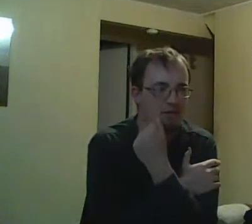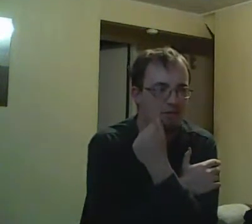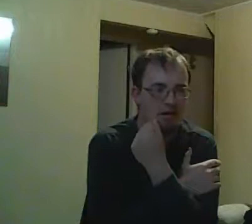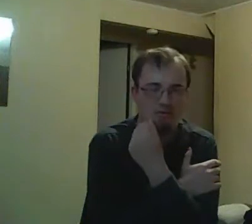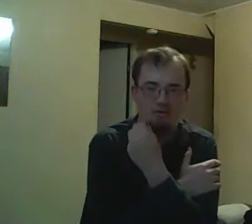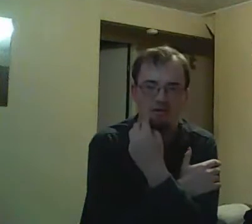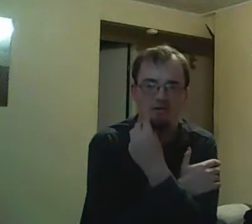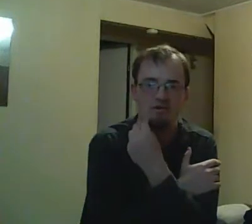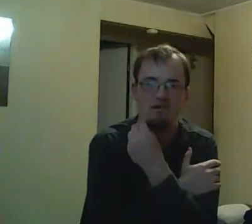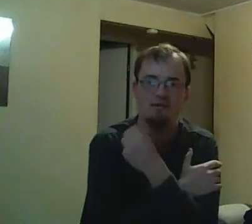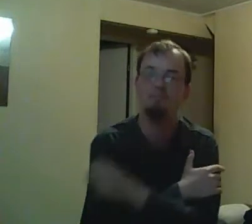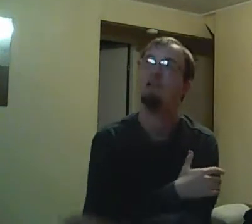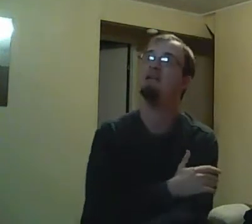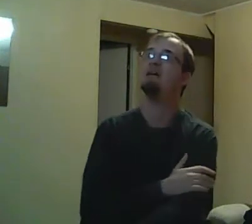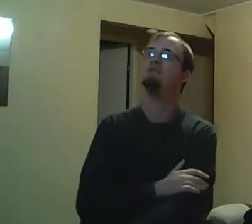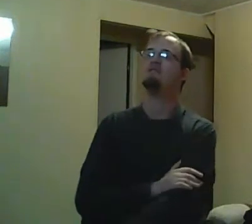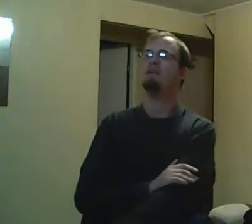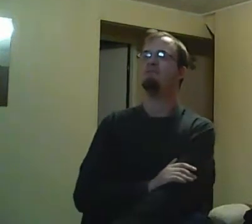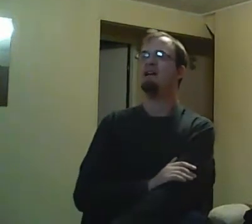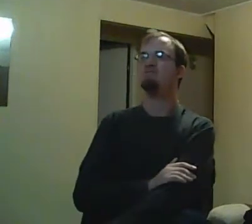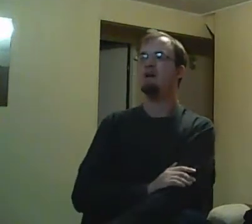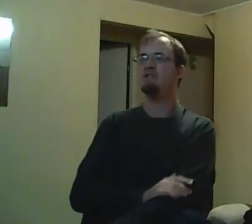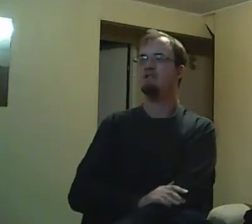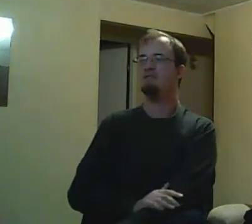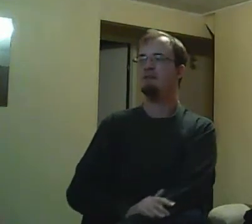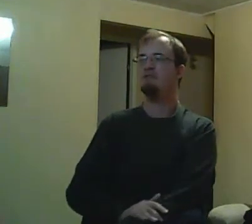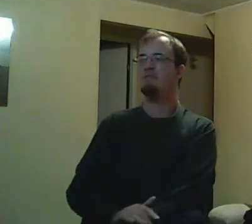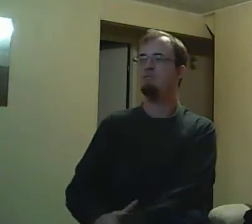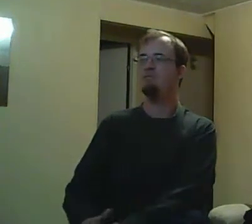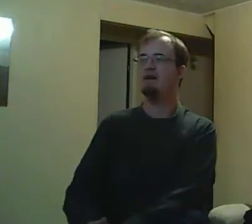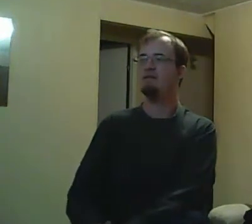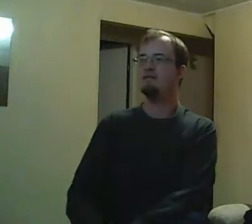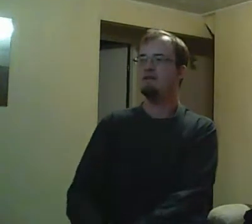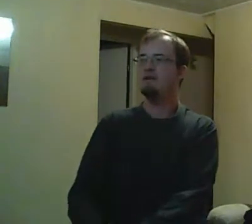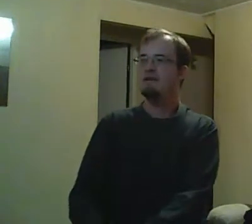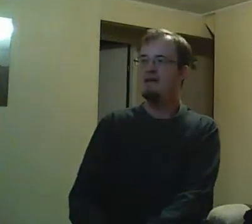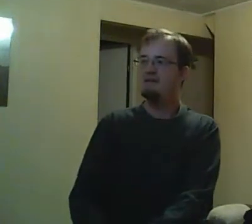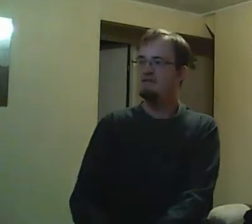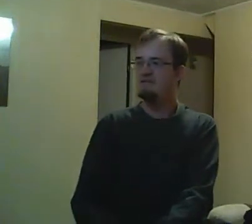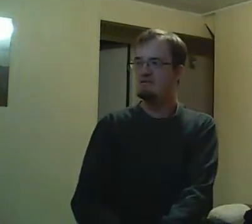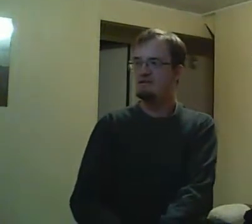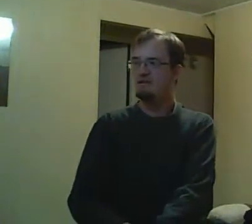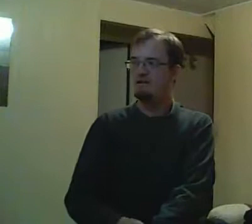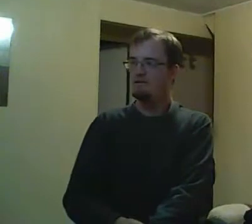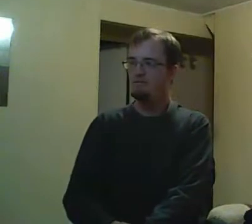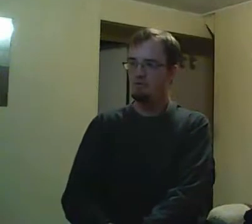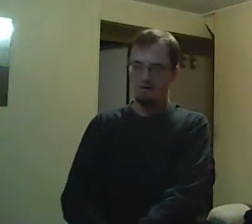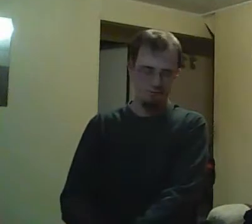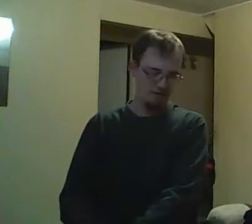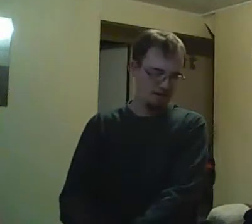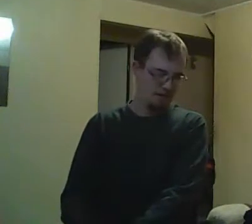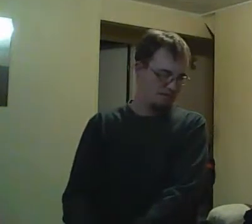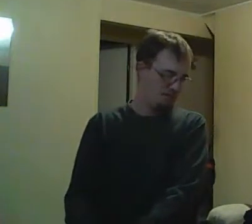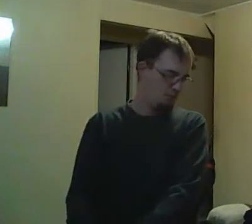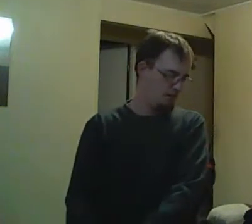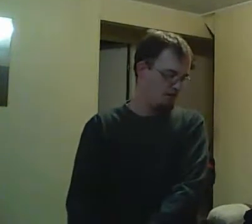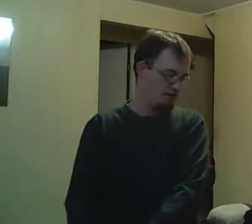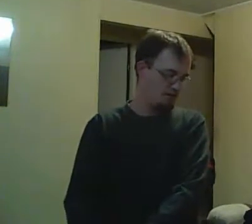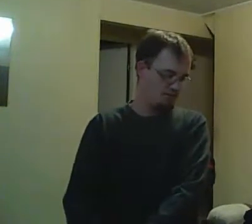right thing. I think he just beat himself up saying, why didn't I listen to Craig? I'm such an idiot. But anyway,